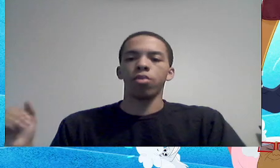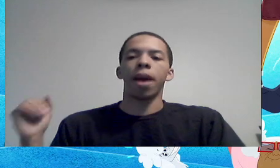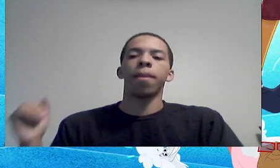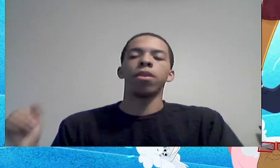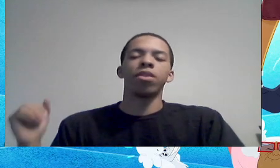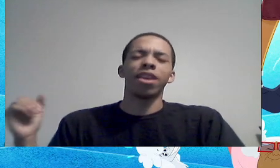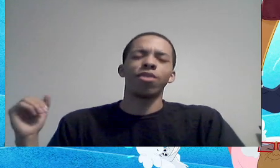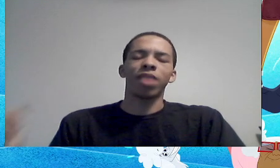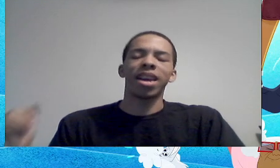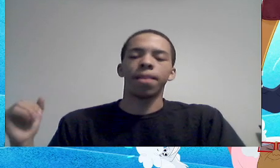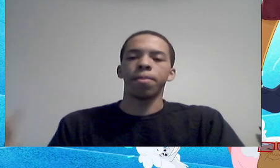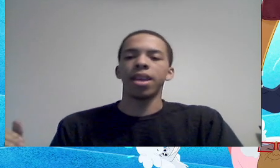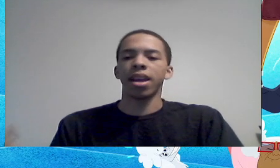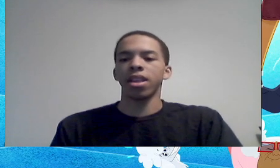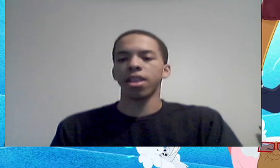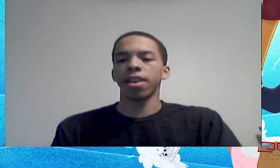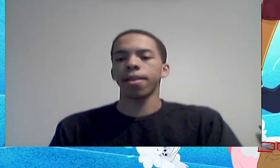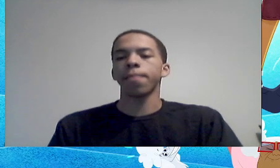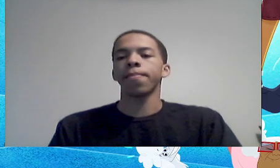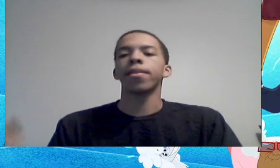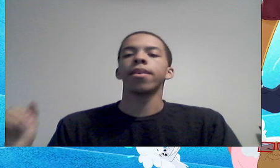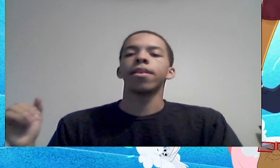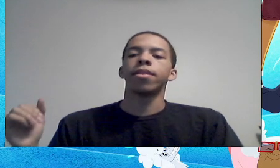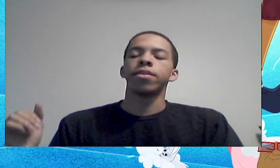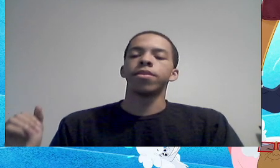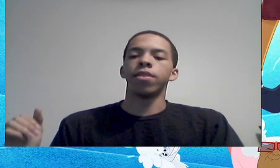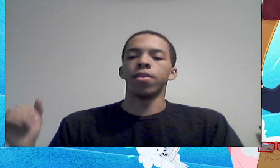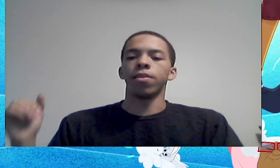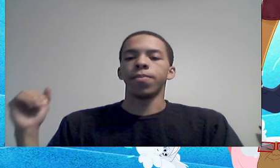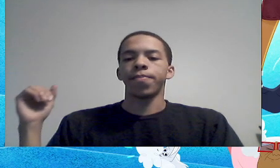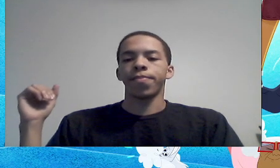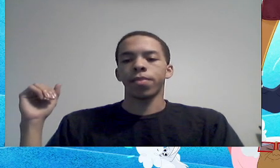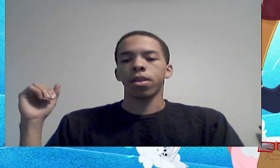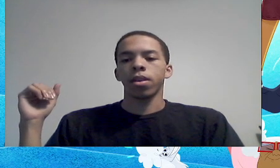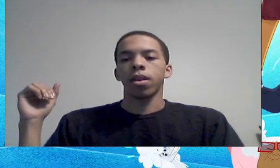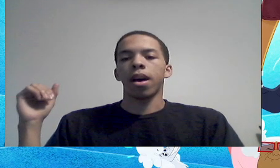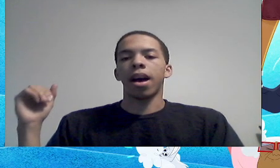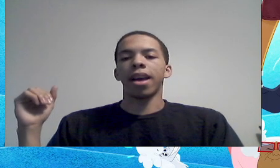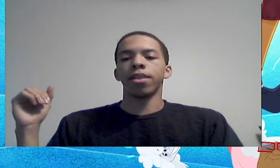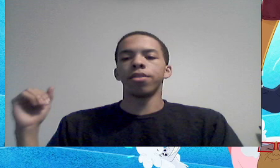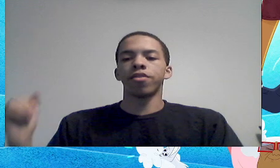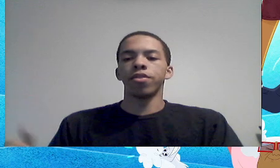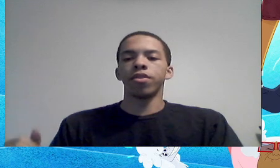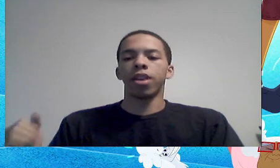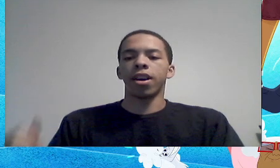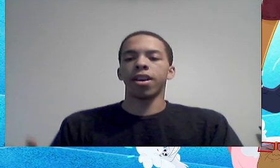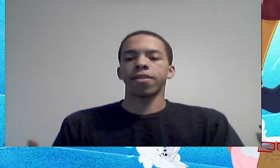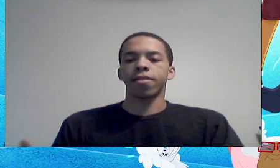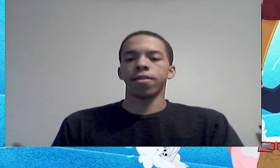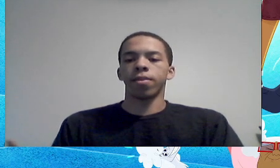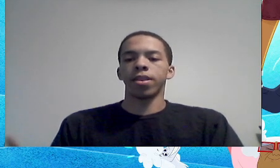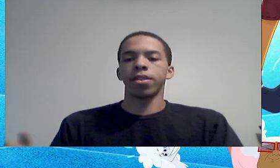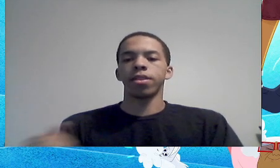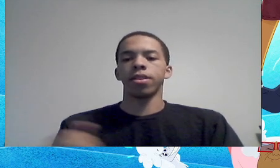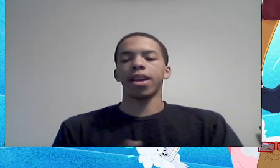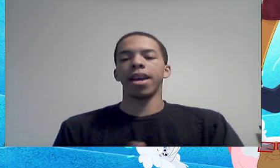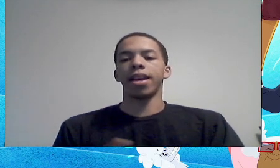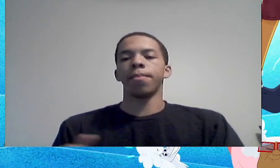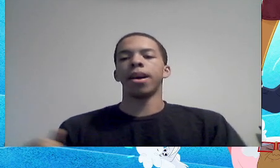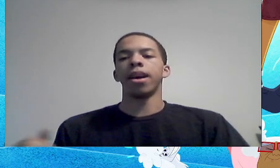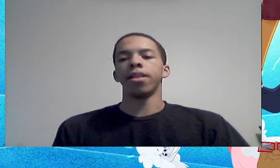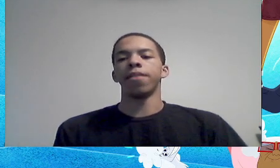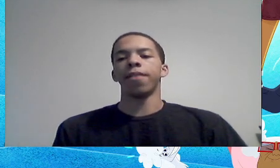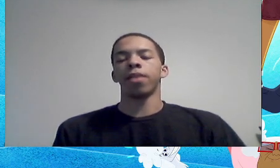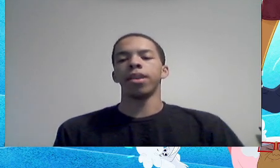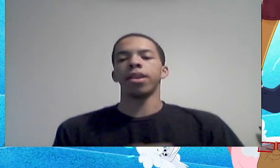anything, can't, that you can't be anything, so I understood Oscar wanting to deny